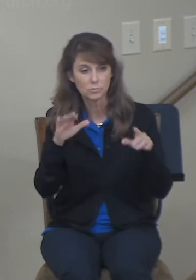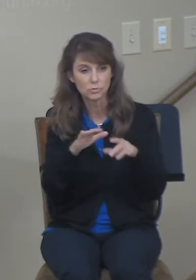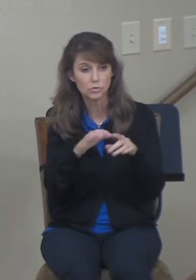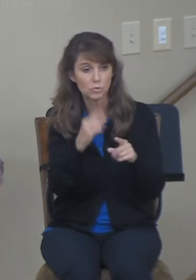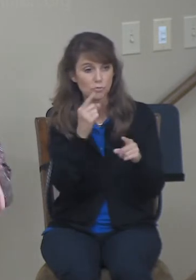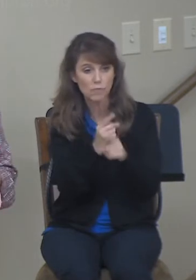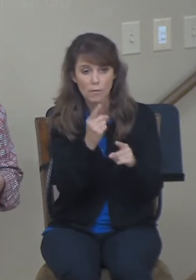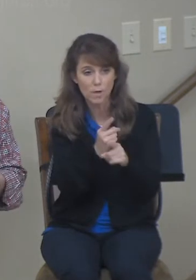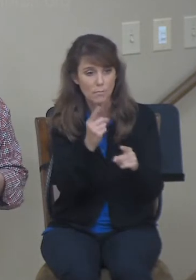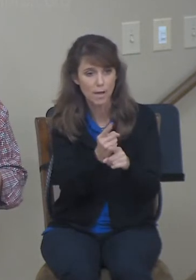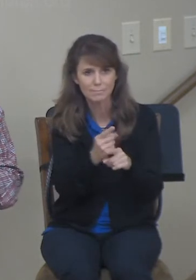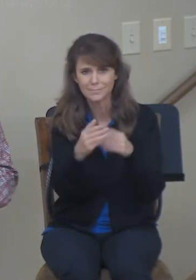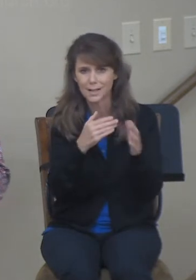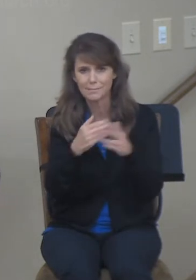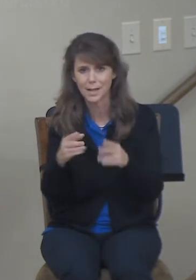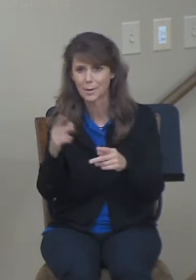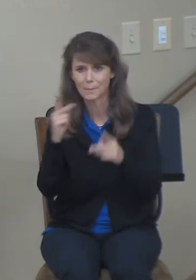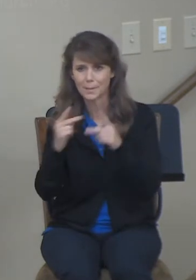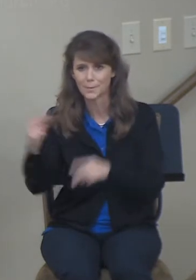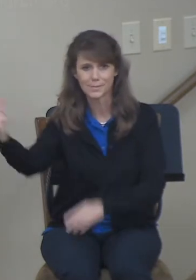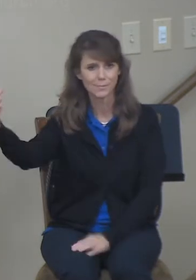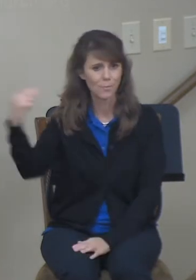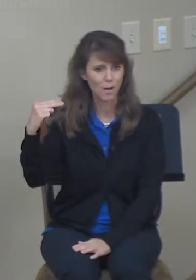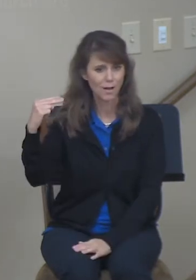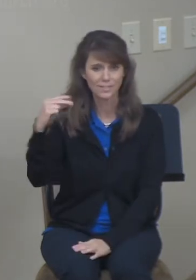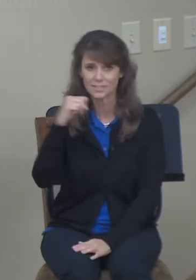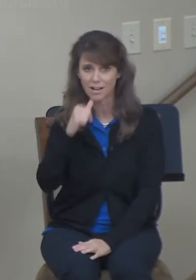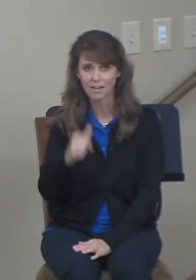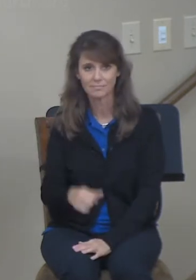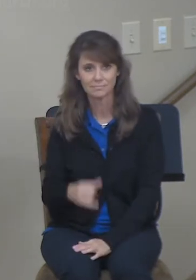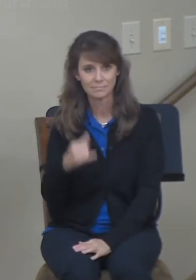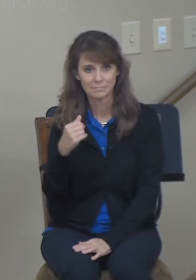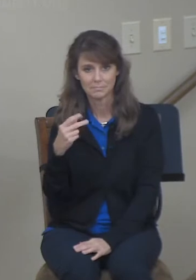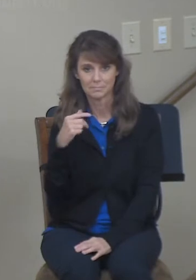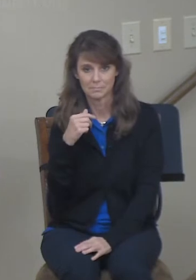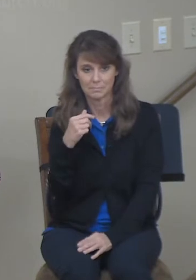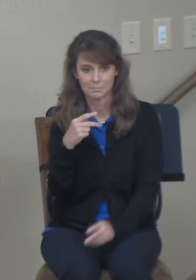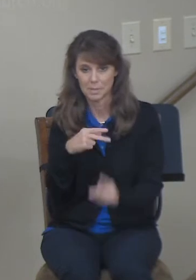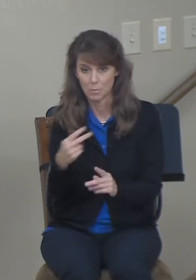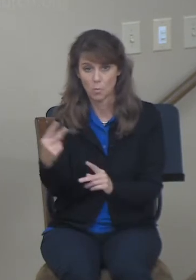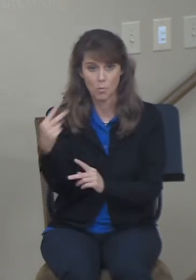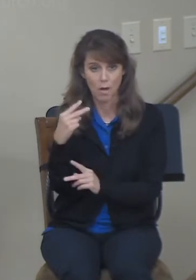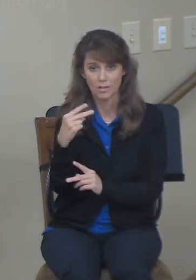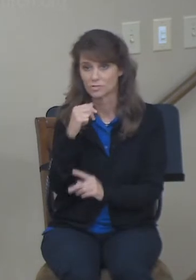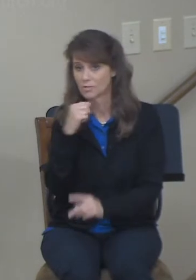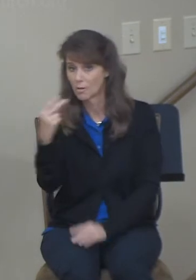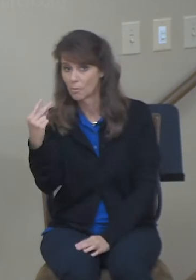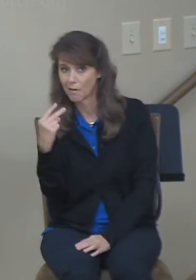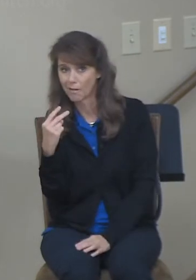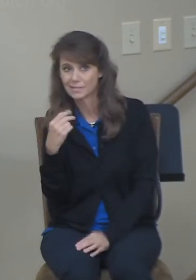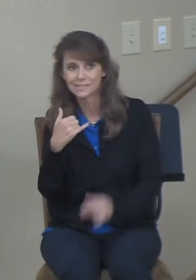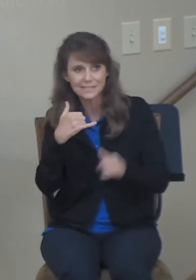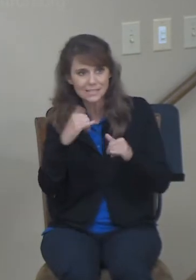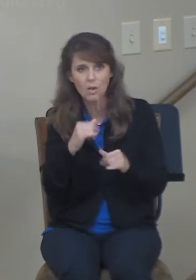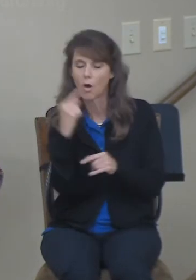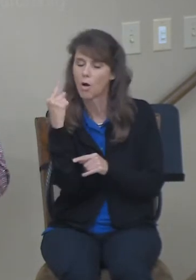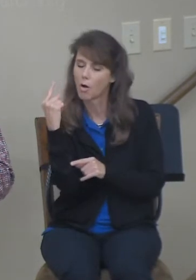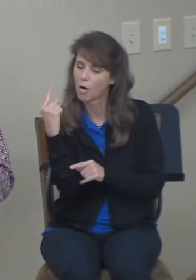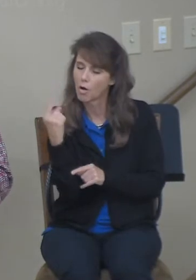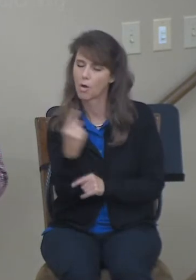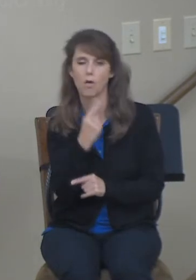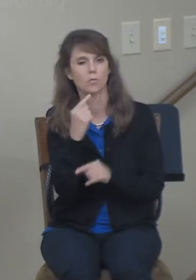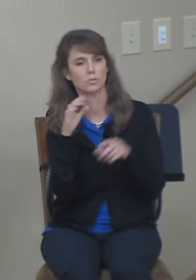And that's exactly what we find in the characters of Ruth and Boaz. Ruth goes, and at her most